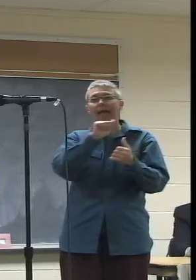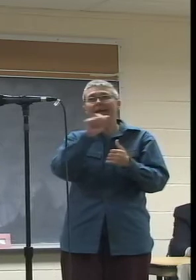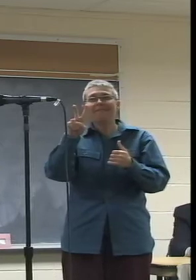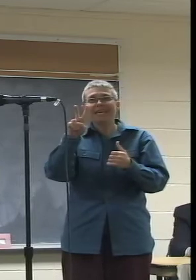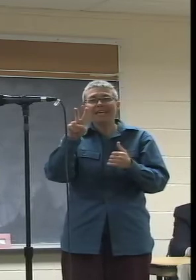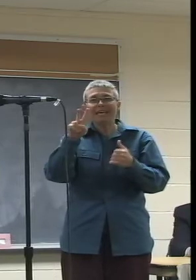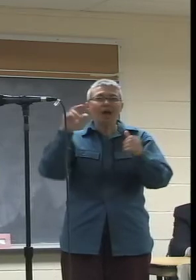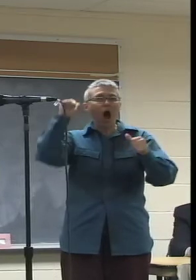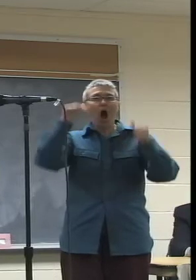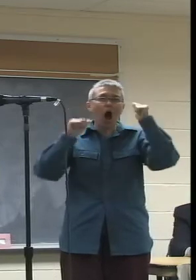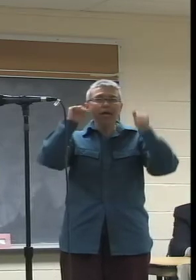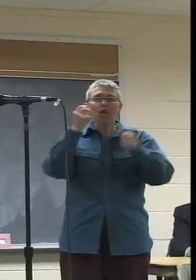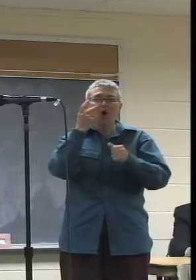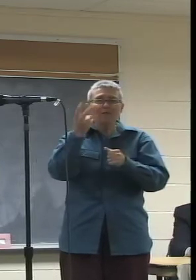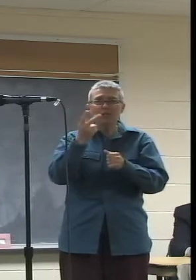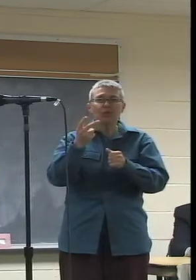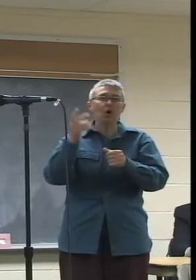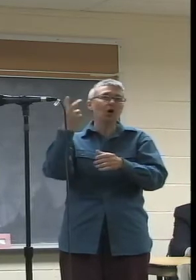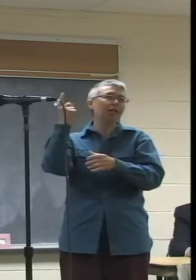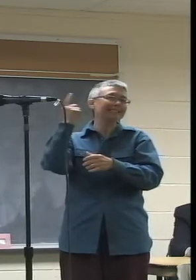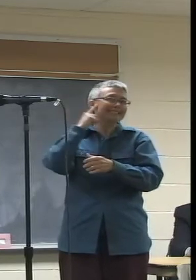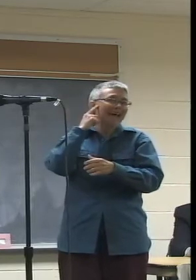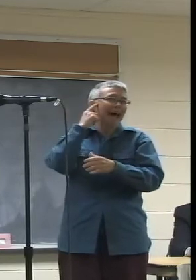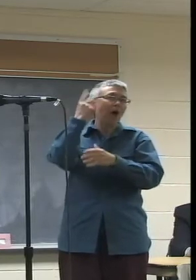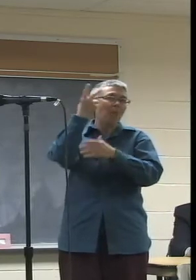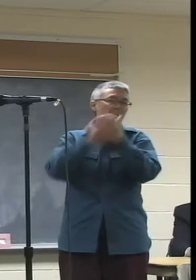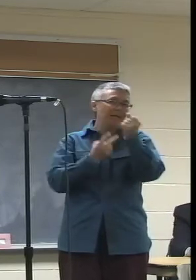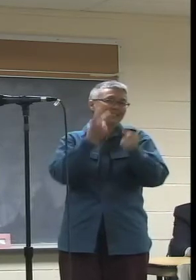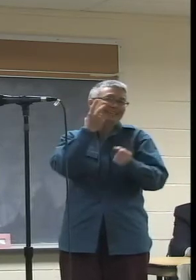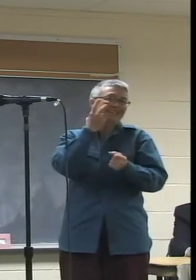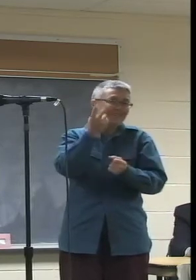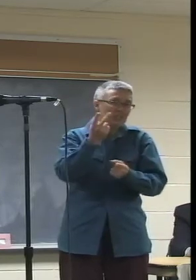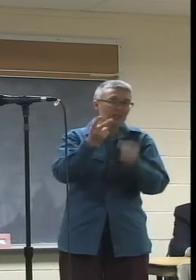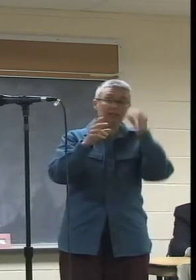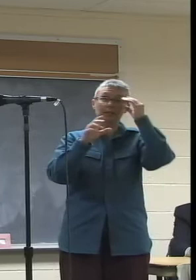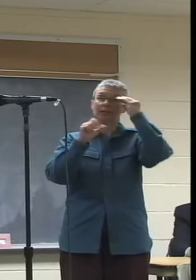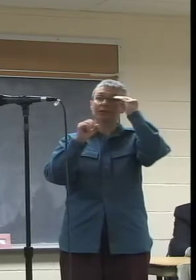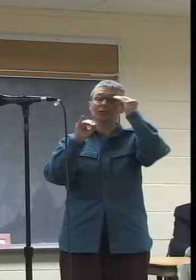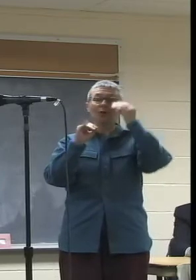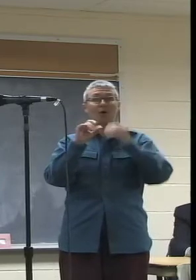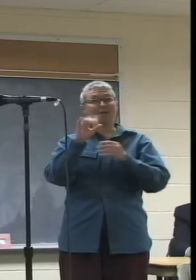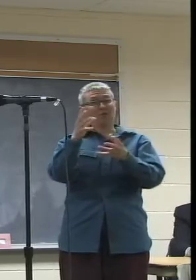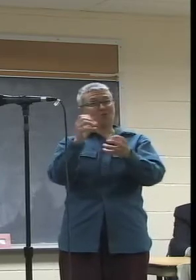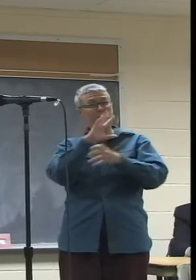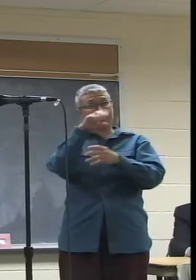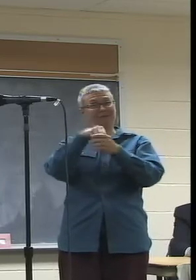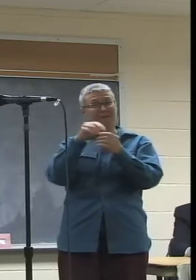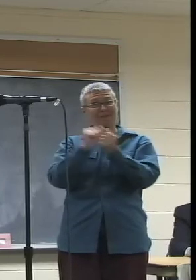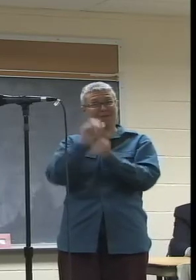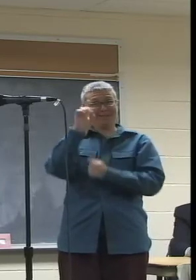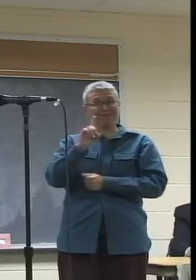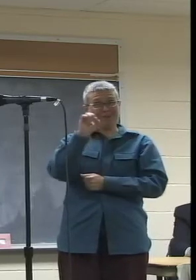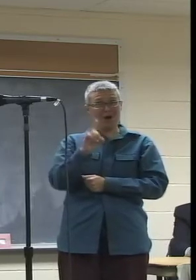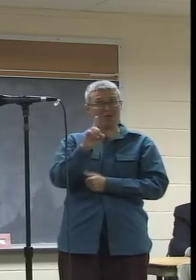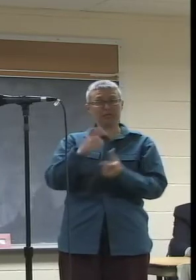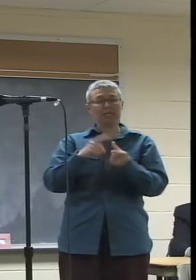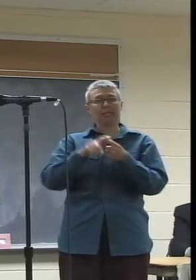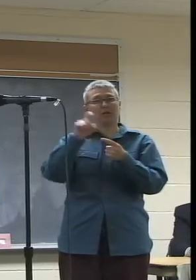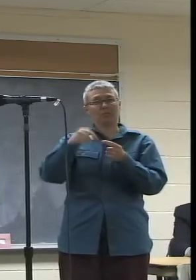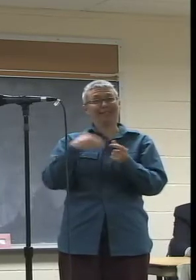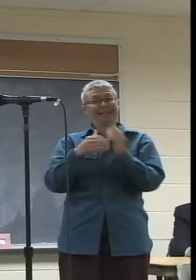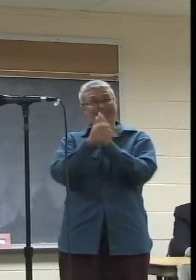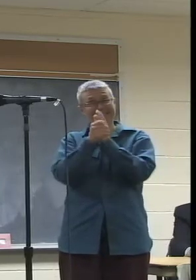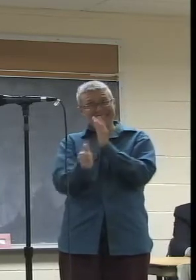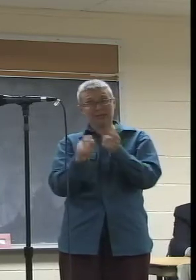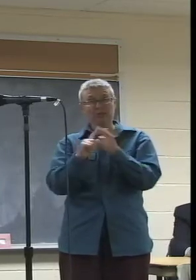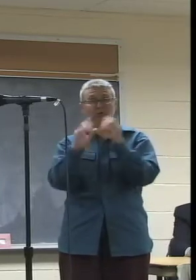how we now communicate. And if you want to participate in that democratic culture, then it's necessary that you not only have the skills to be able to communicate in